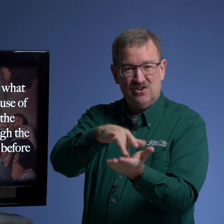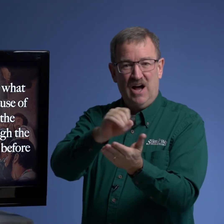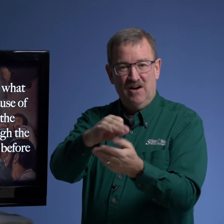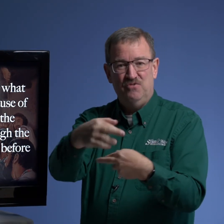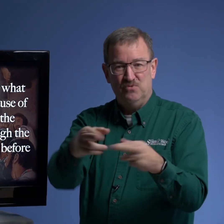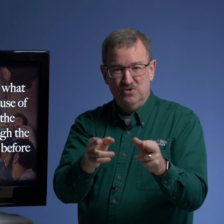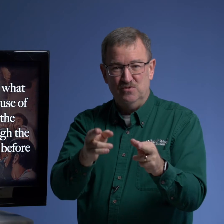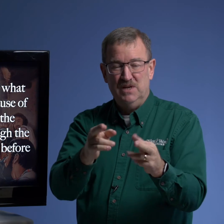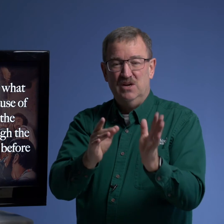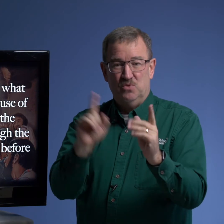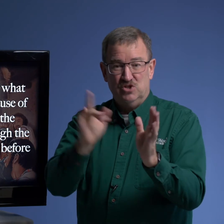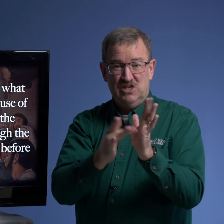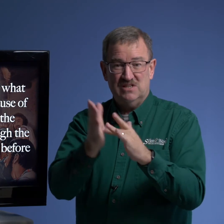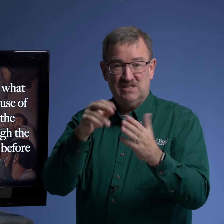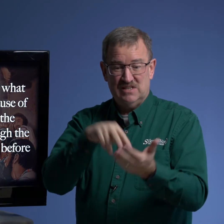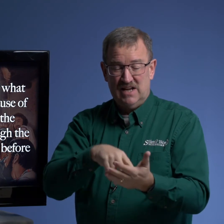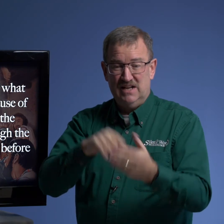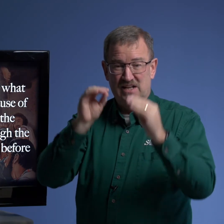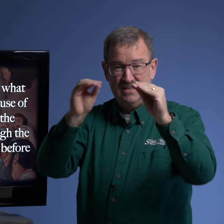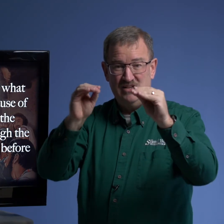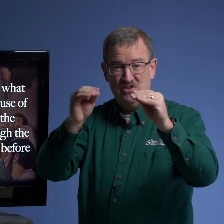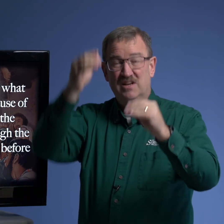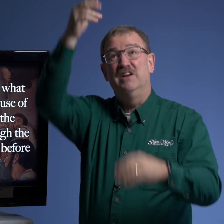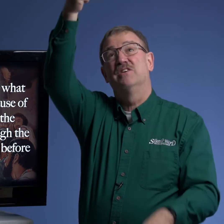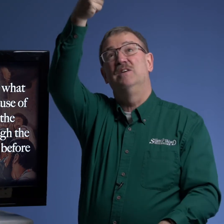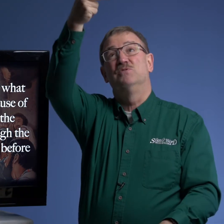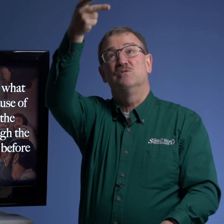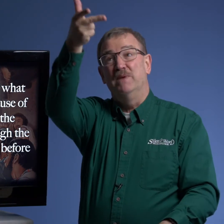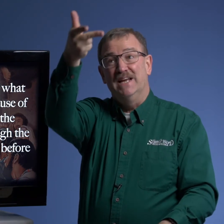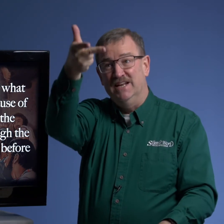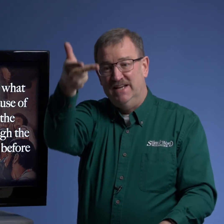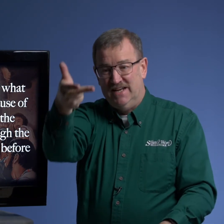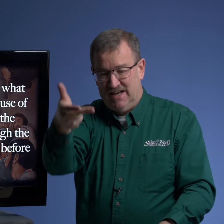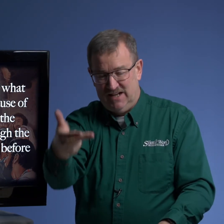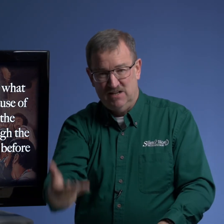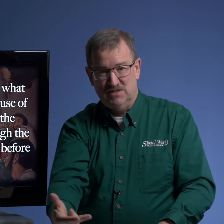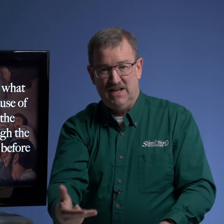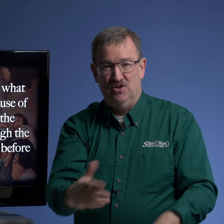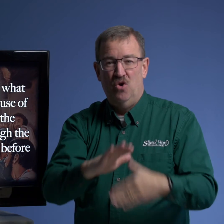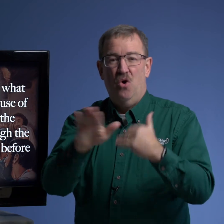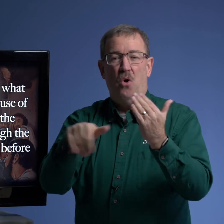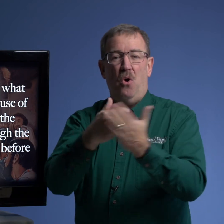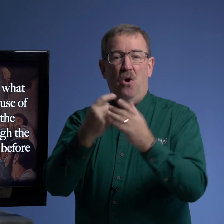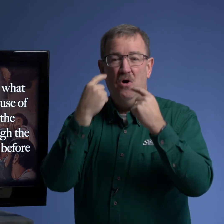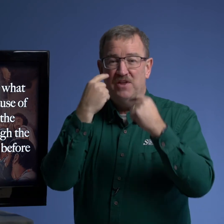of the room where jesus is standing and teaching here comes this man and he comes down all the